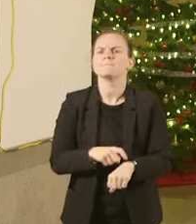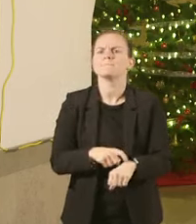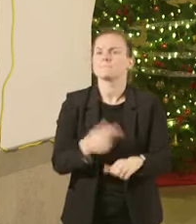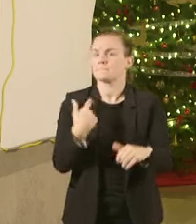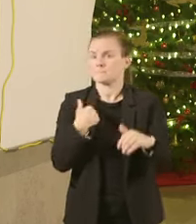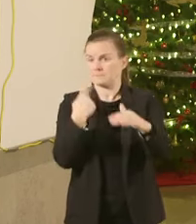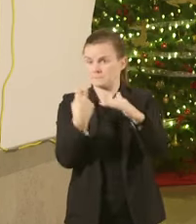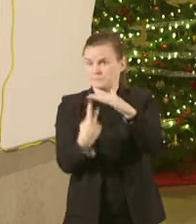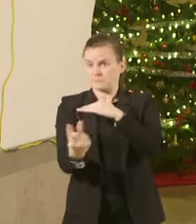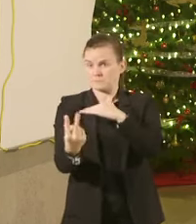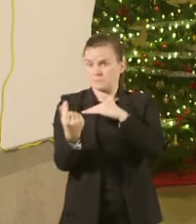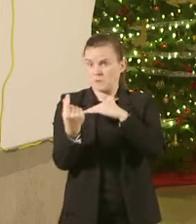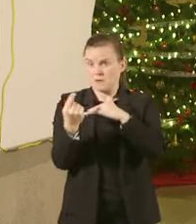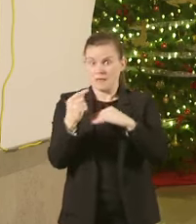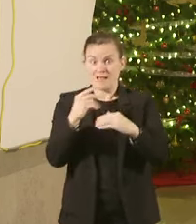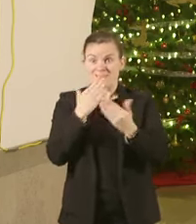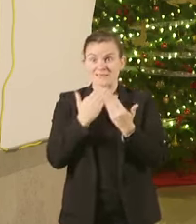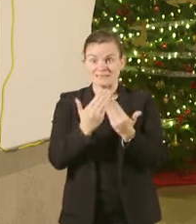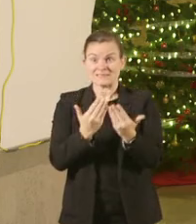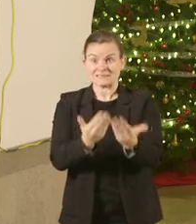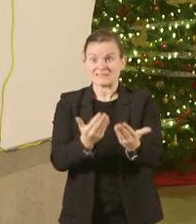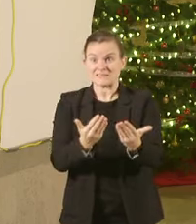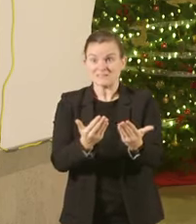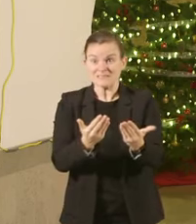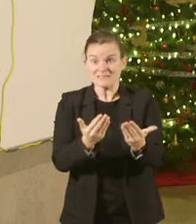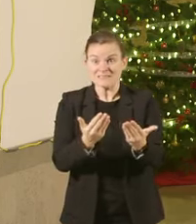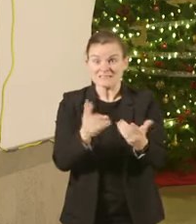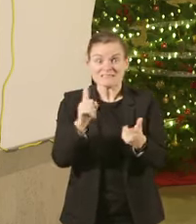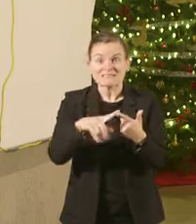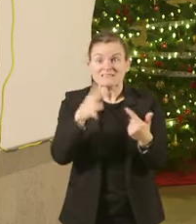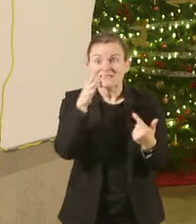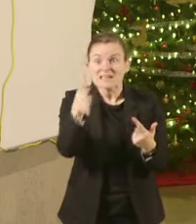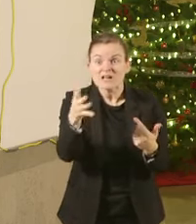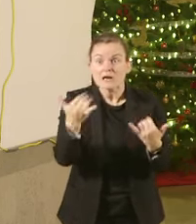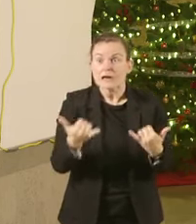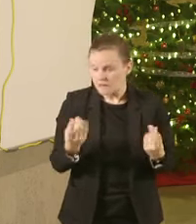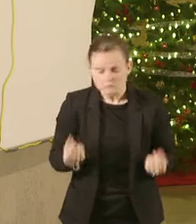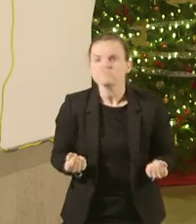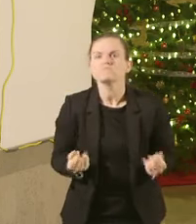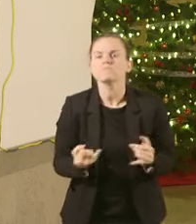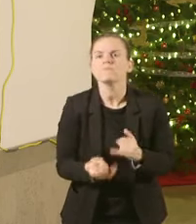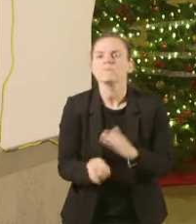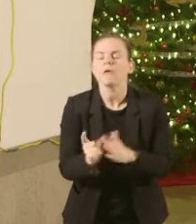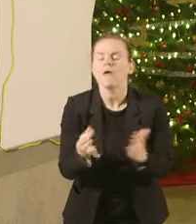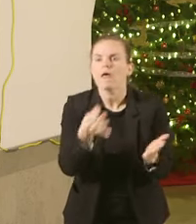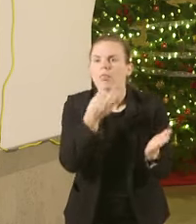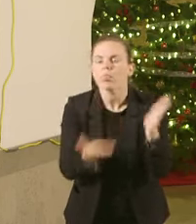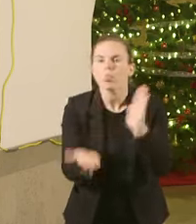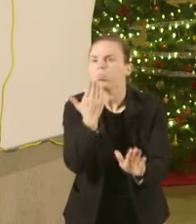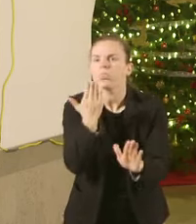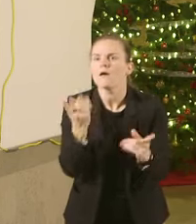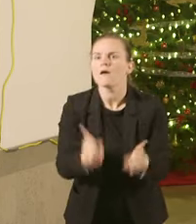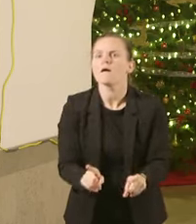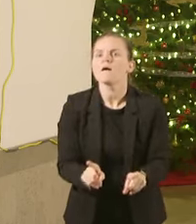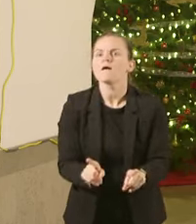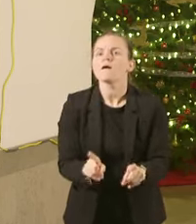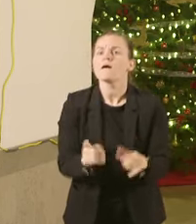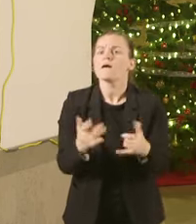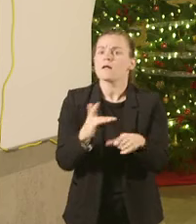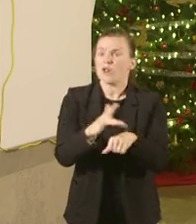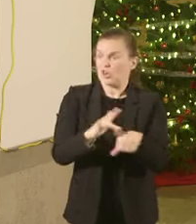and the holidays in December will have on hospitals ability to manage the to surge the surge early indicators are somewhat troubling